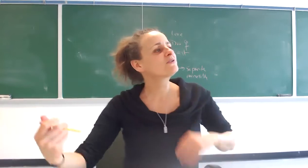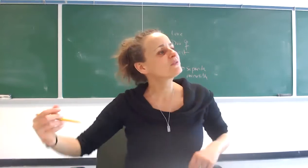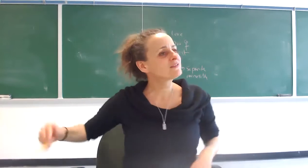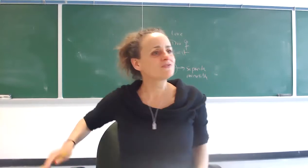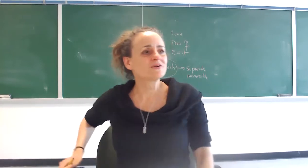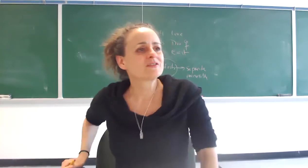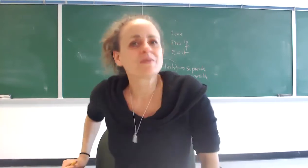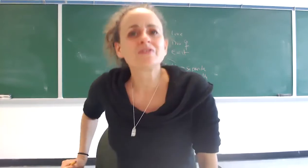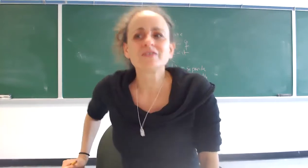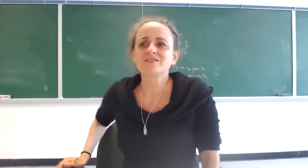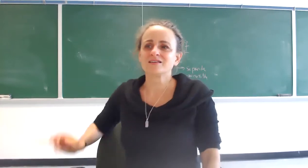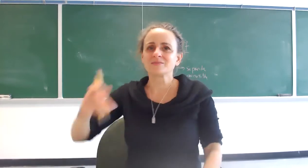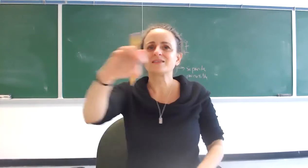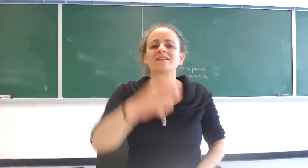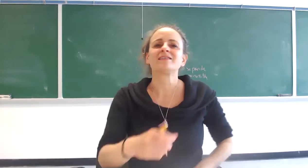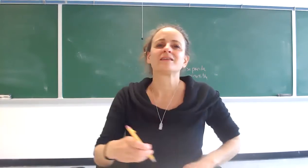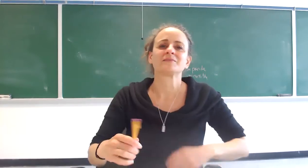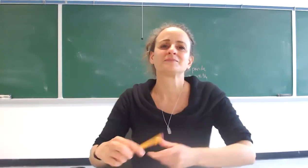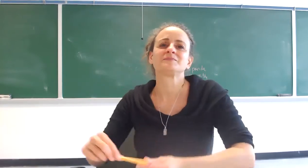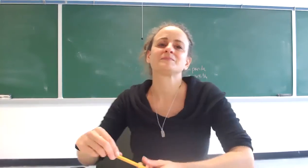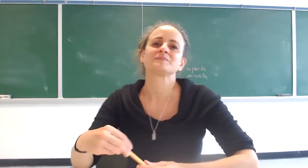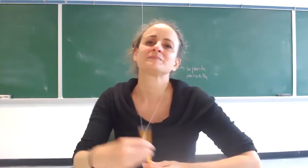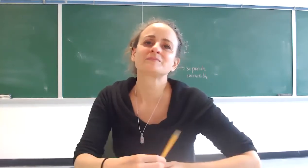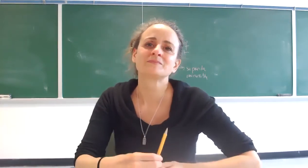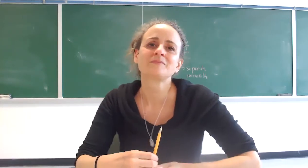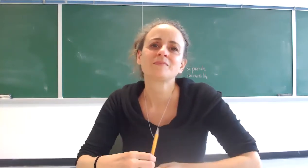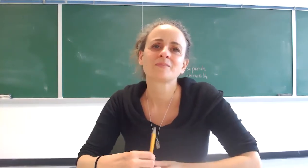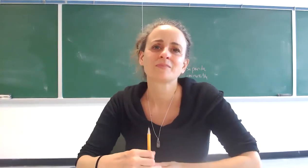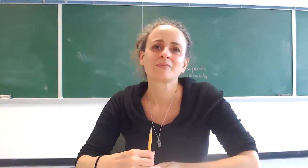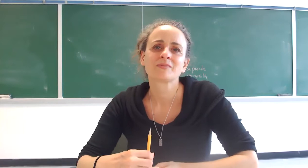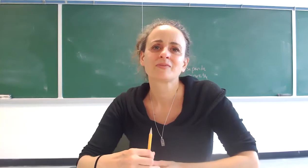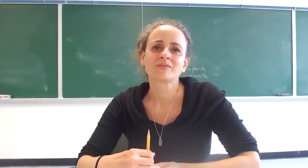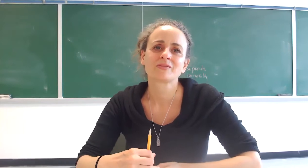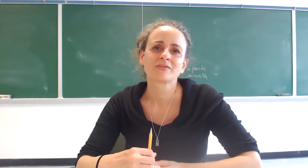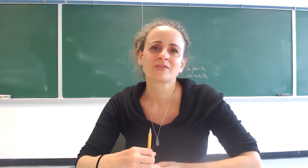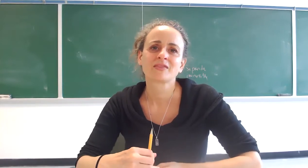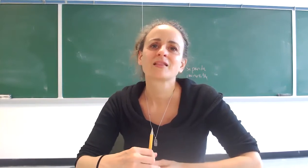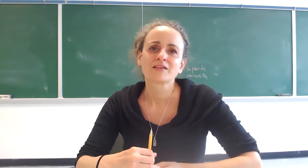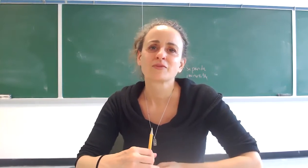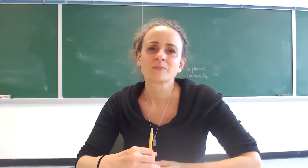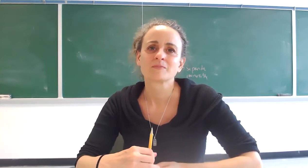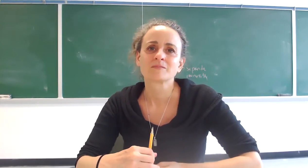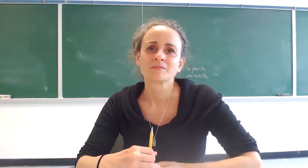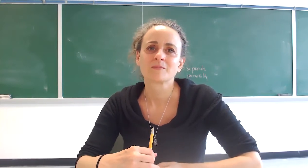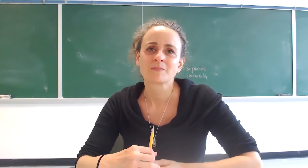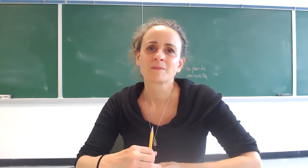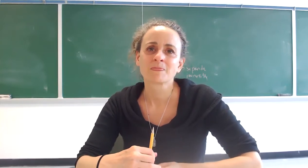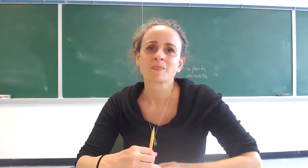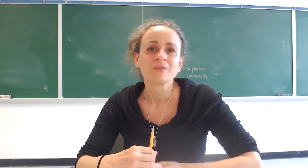you and see if you can respond to nietzsche a little bit yes well he's just saying that it's to comfort ourselves but levinas is now saying it's really to comfort the other